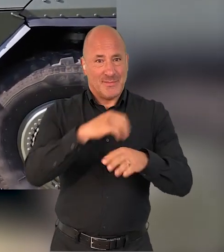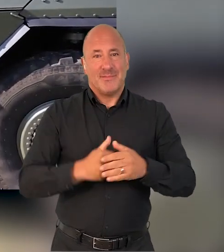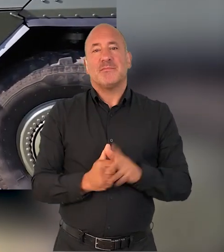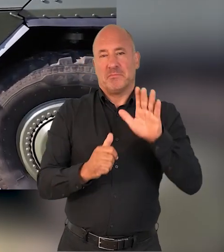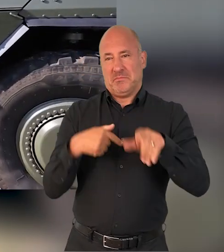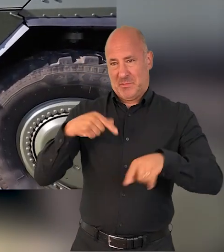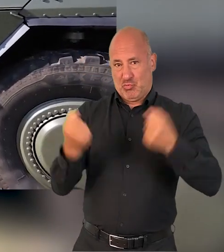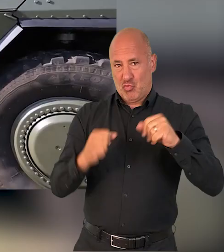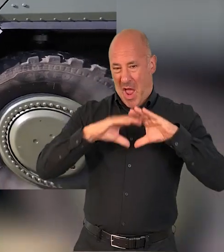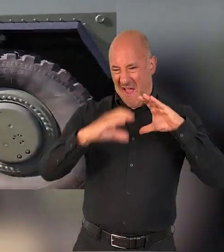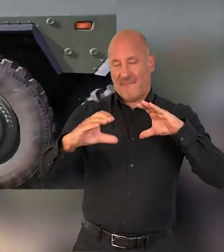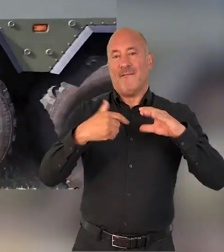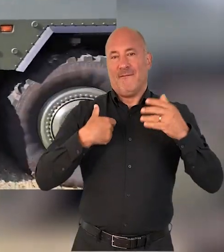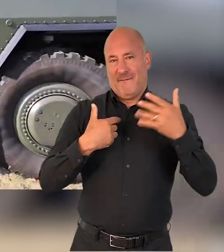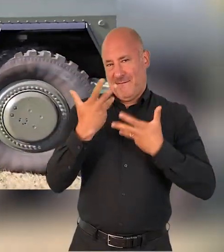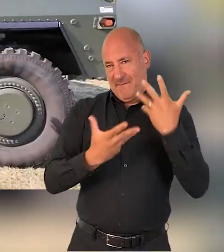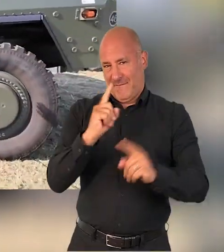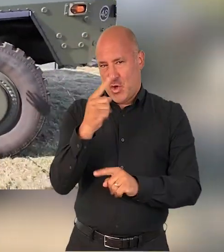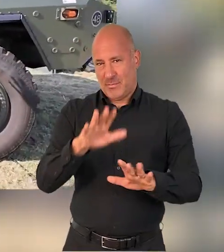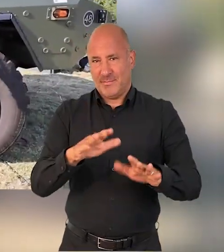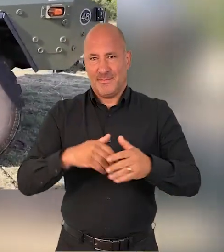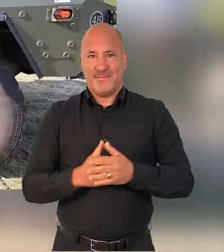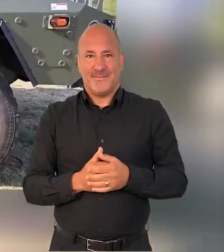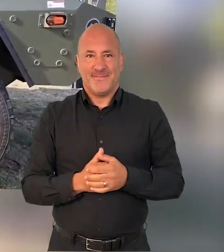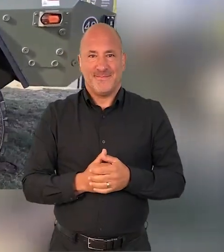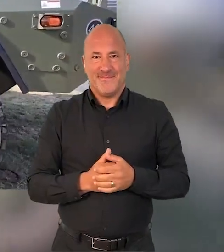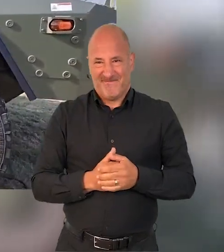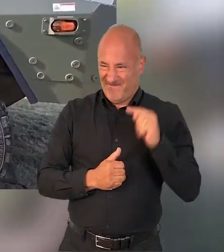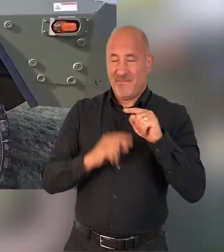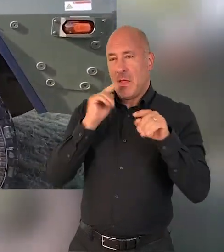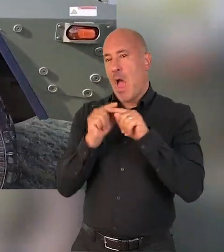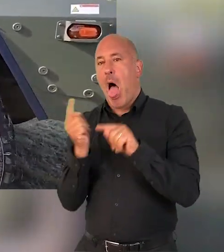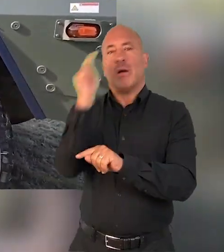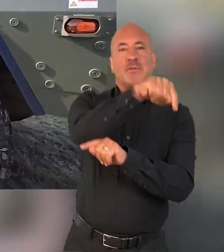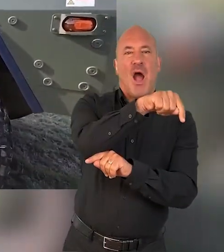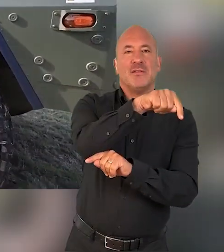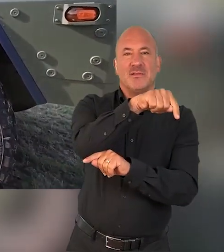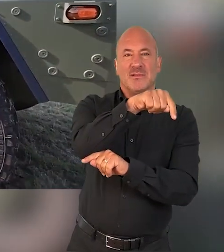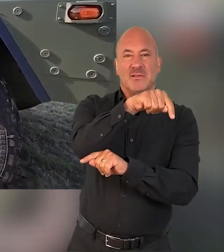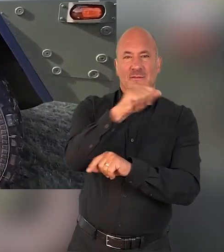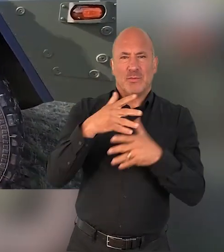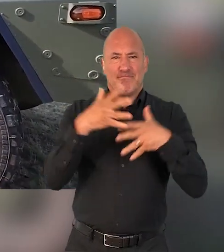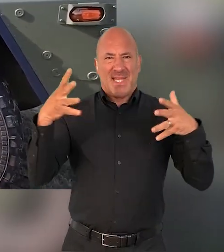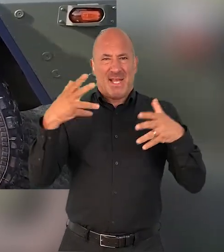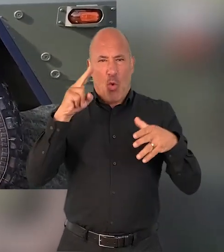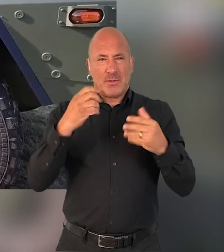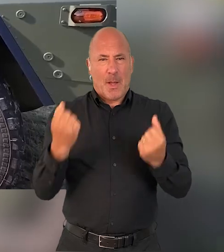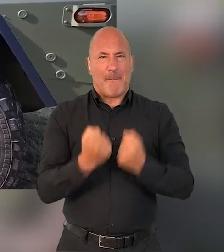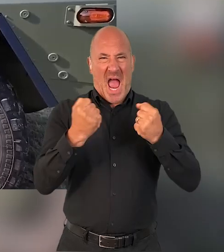things. I'm just going to talk a little bit more about the drive module itself. Inside here on the far side, we